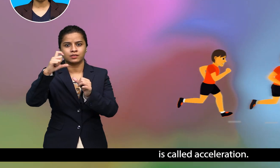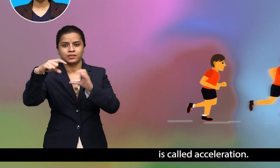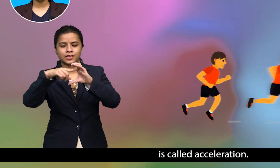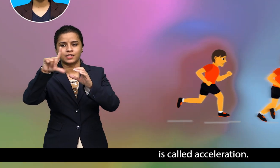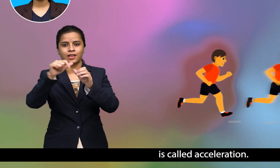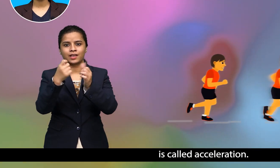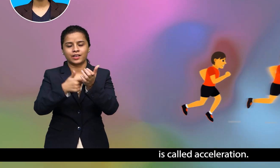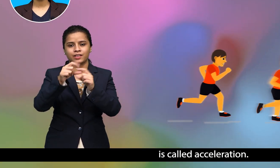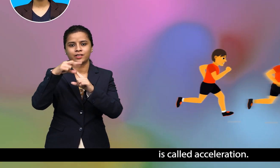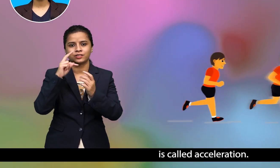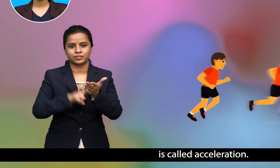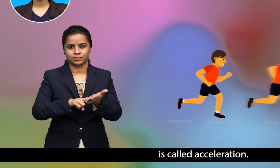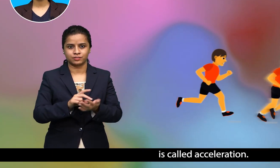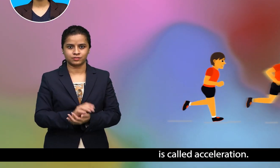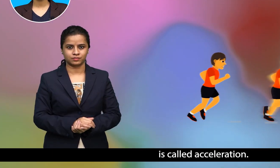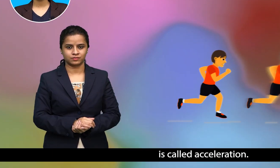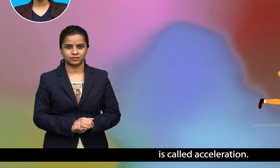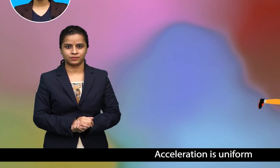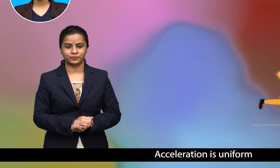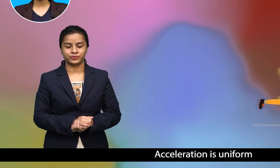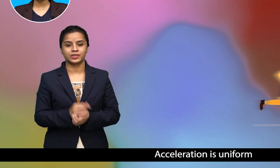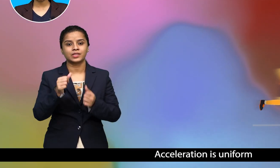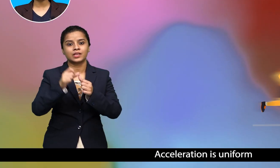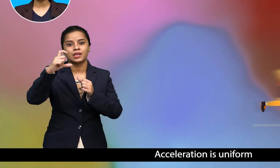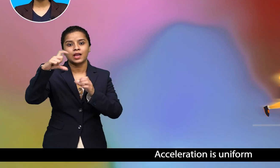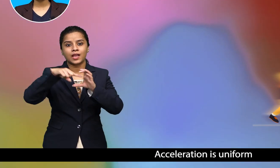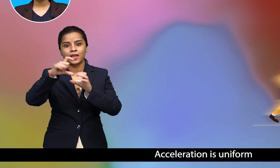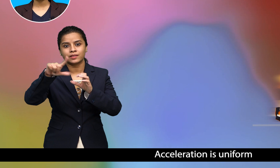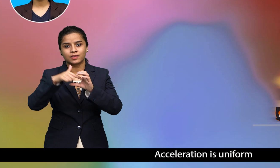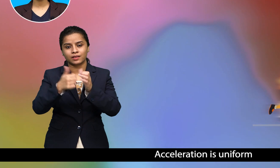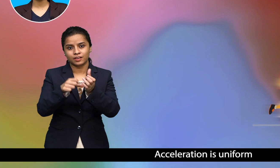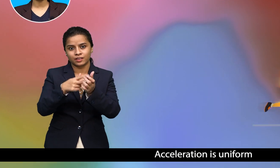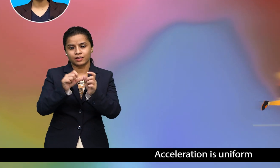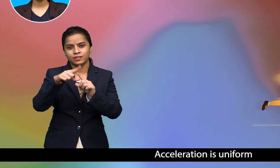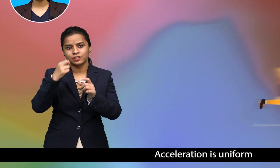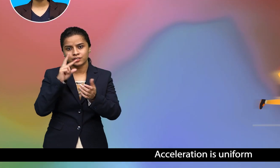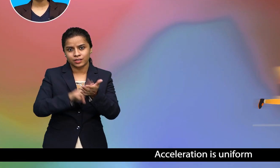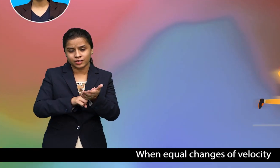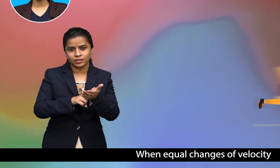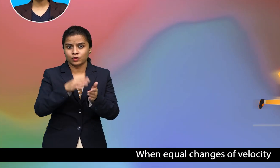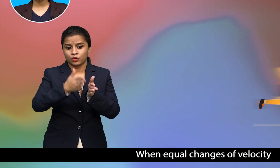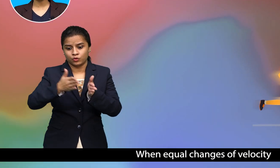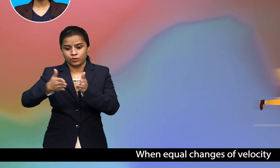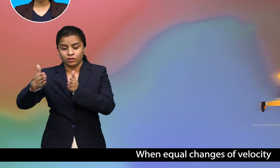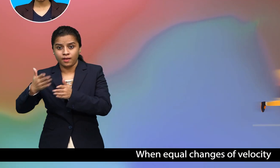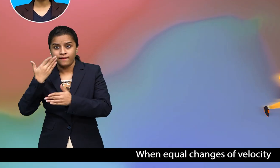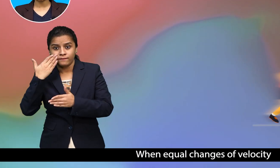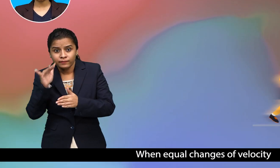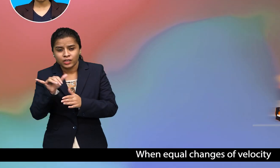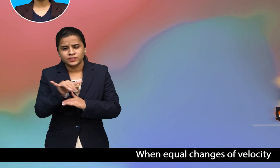acceleration is uniform when equal changes of